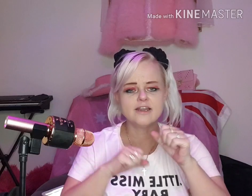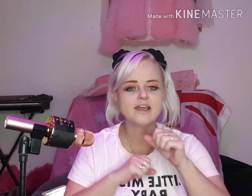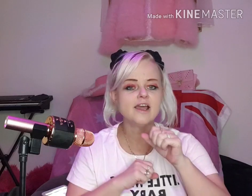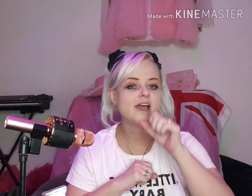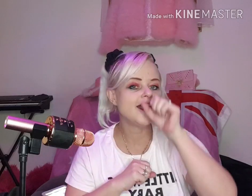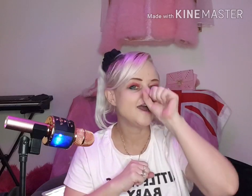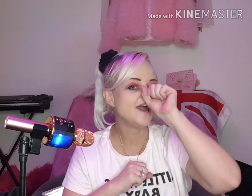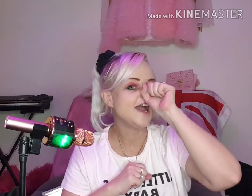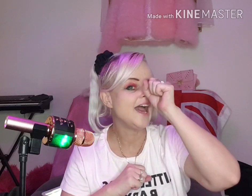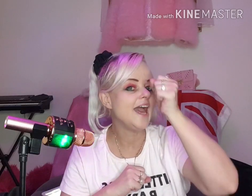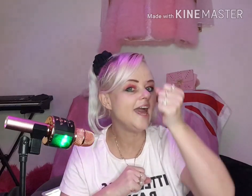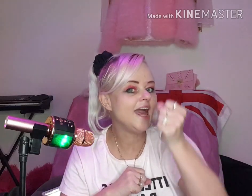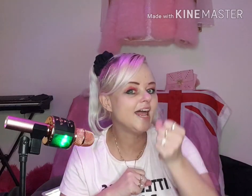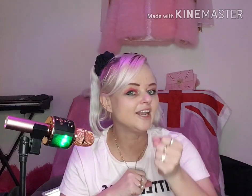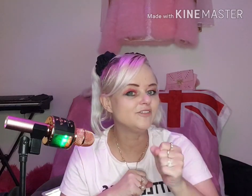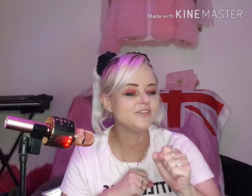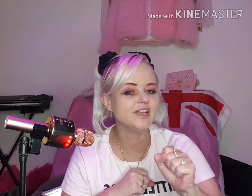elephant.